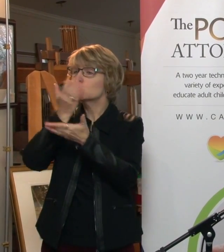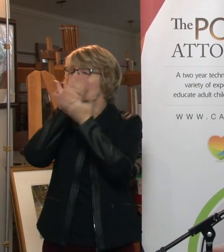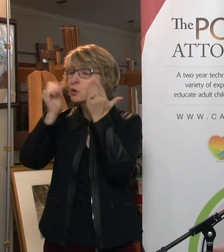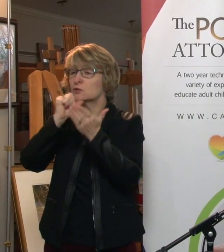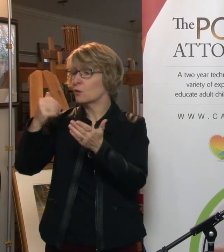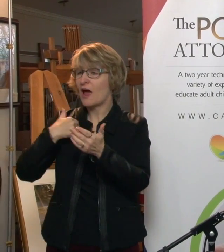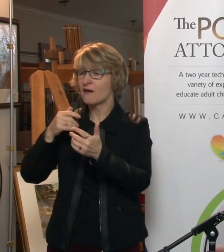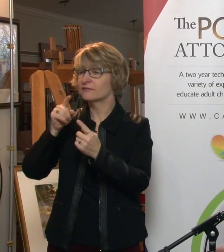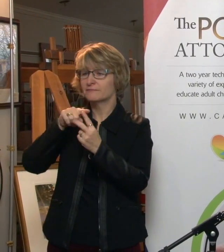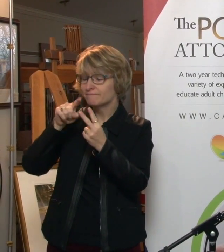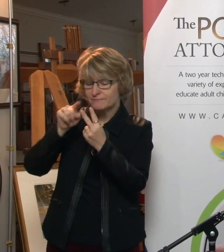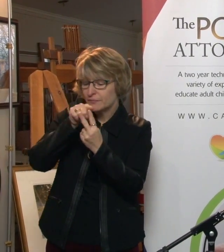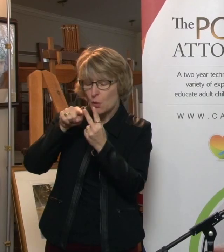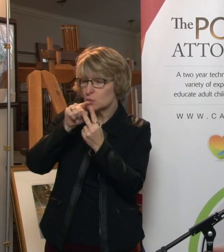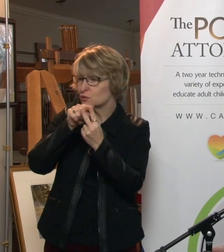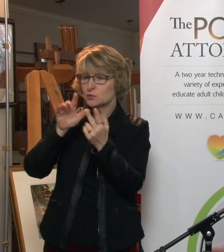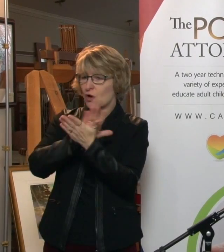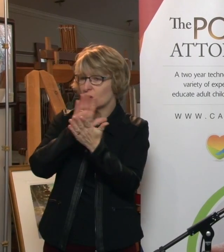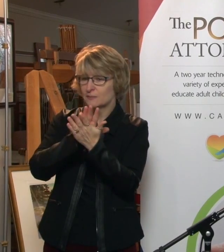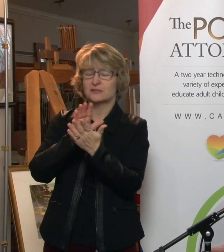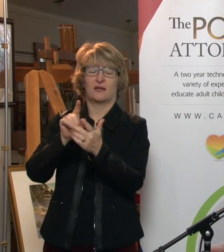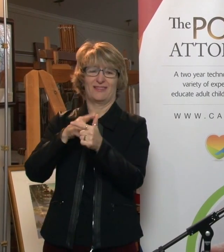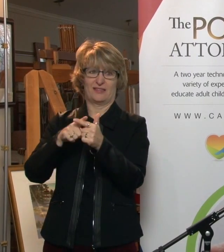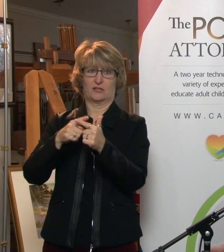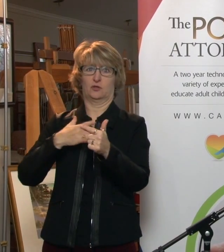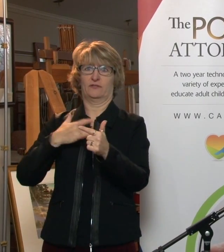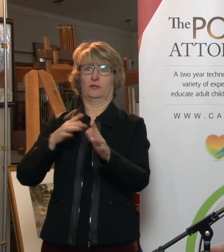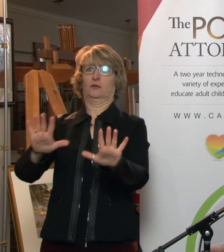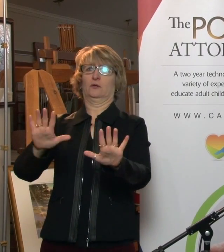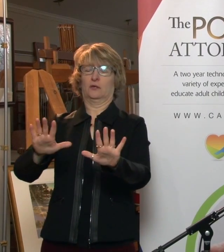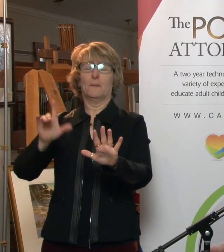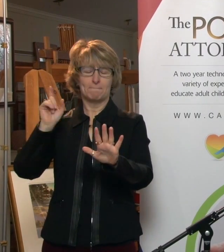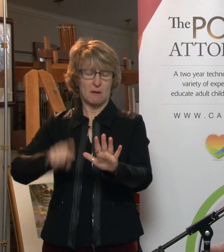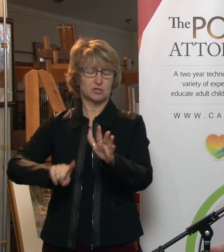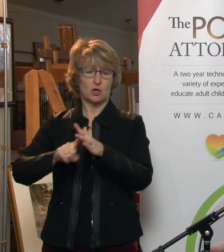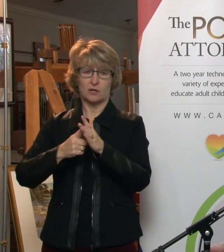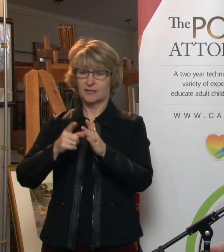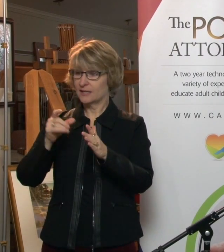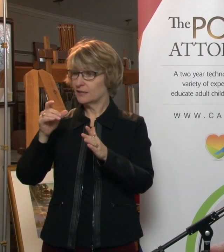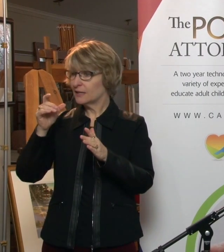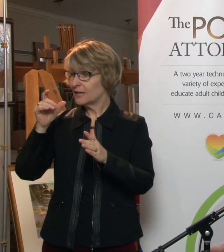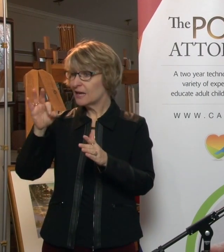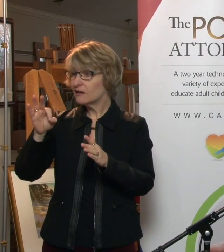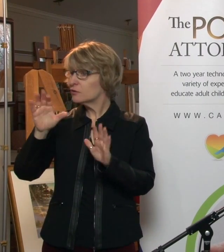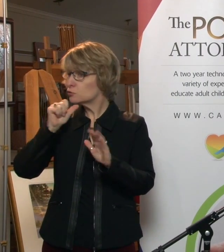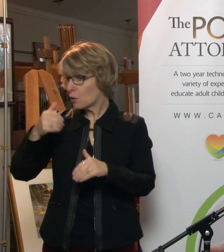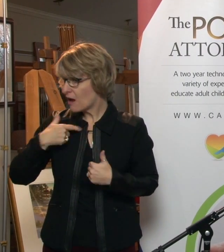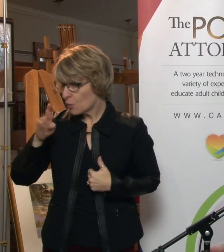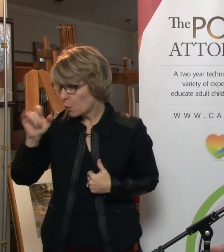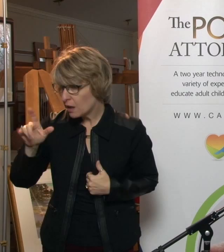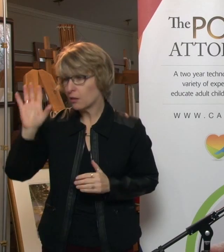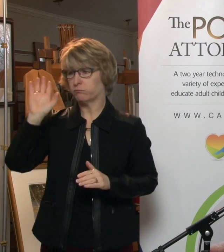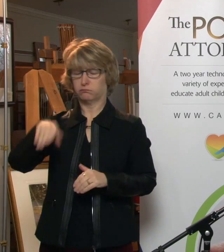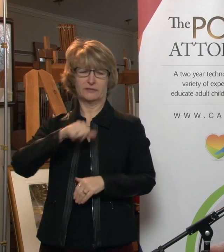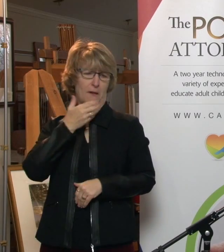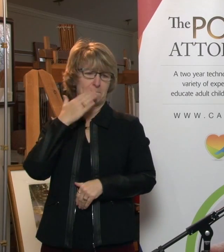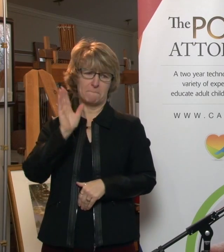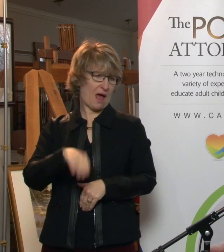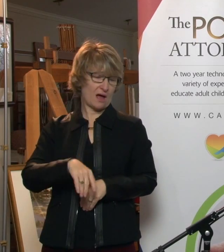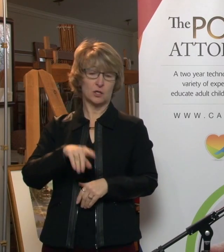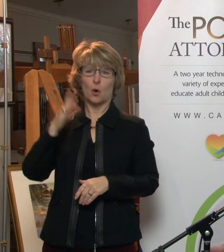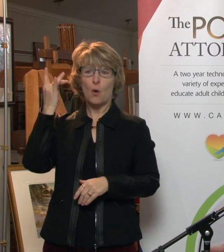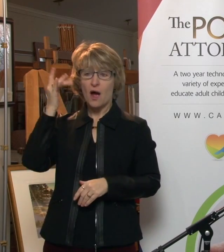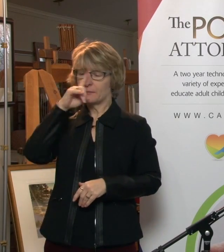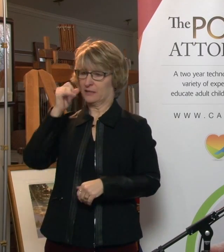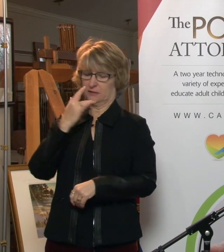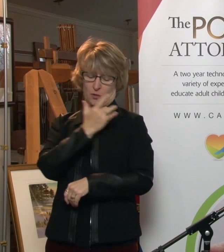documents, it can maybe motivate people to do something about it. So if you don't have a will, it's actually not as serious in my view. There is provincial